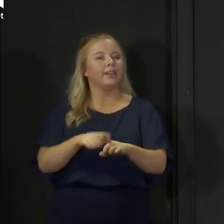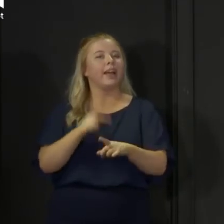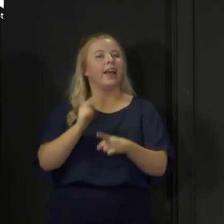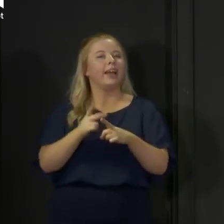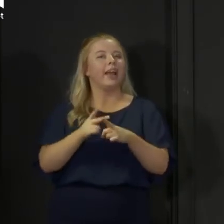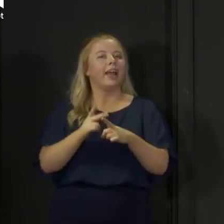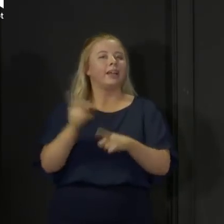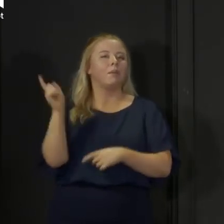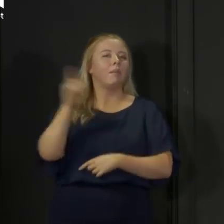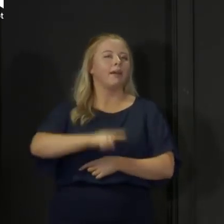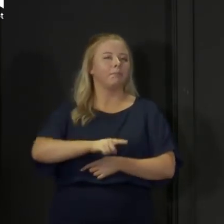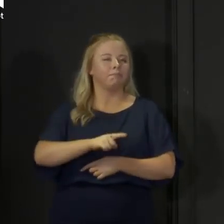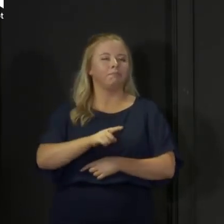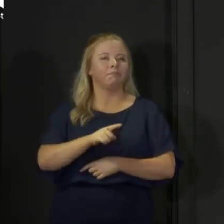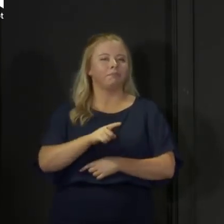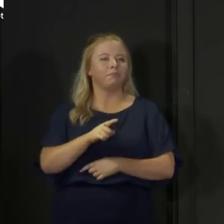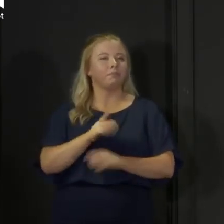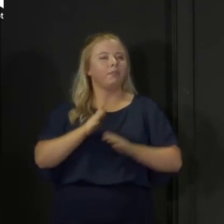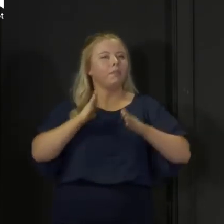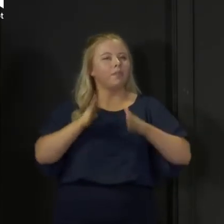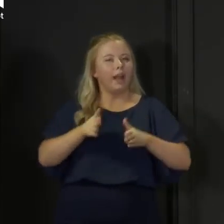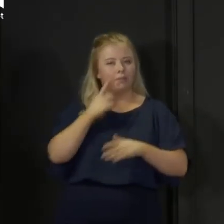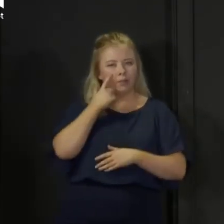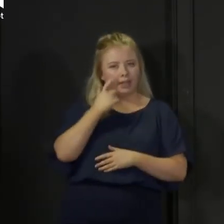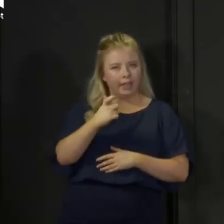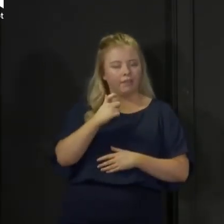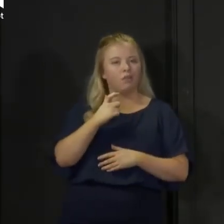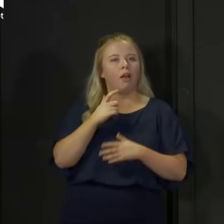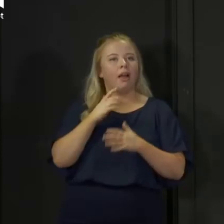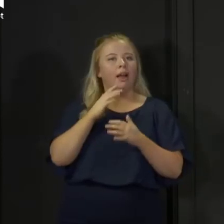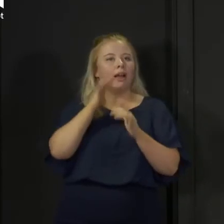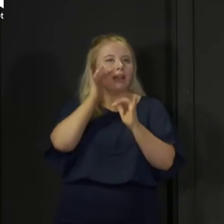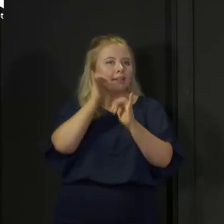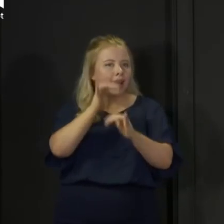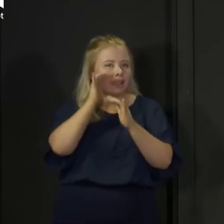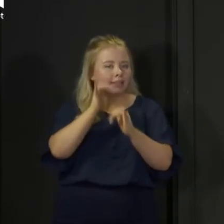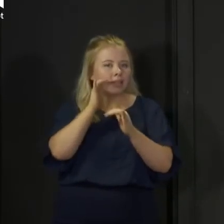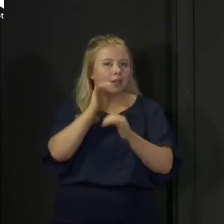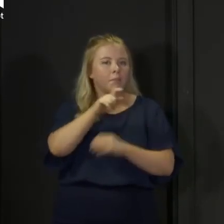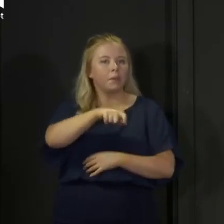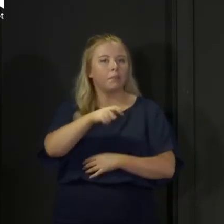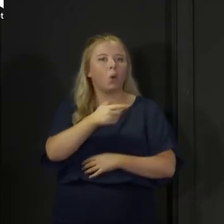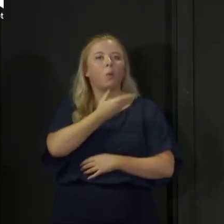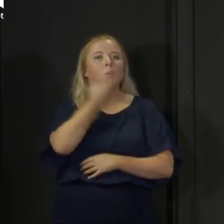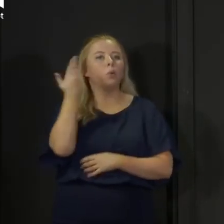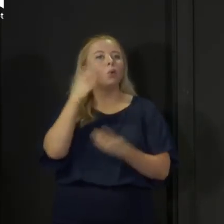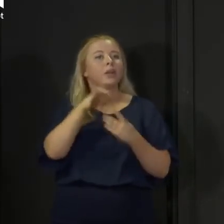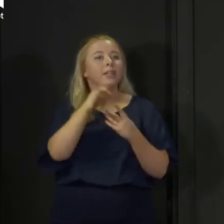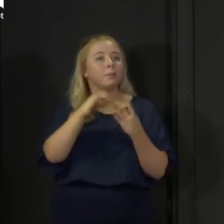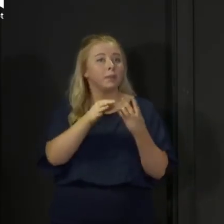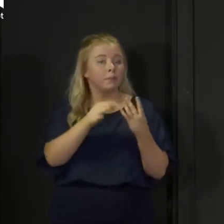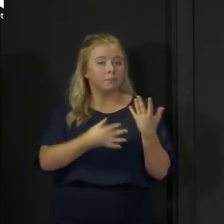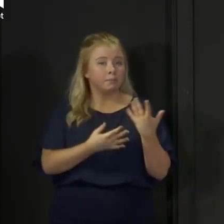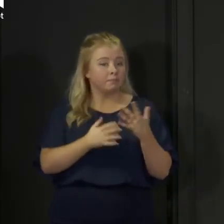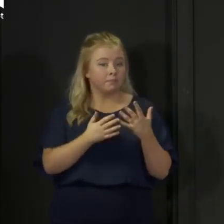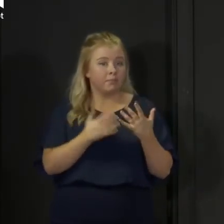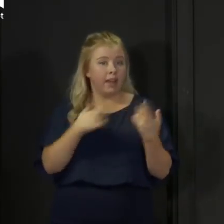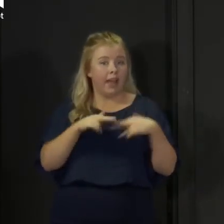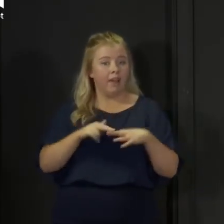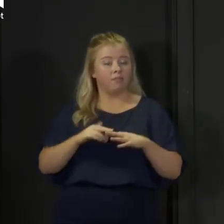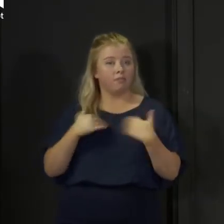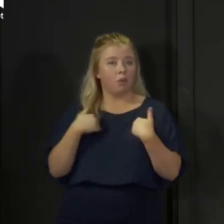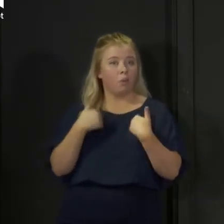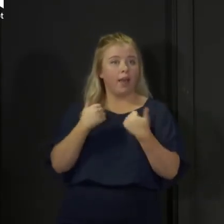know, we have to be a little bit careful when it comes to testing asymptomatic people, because it may give us some false